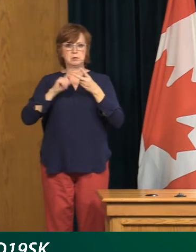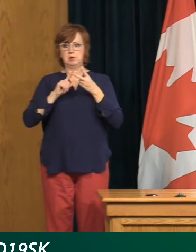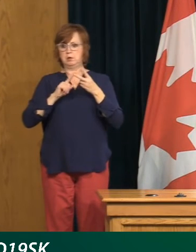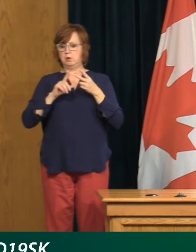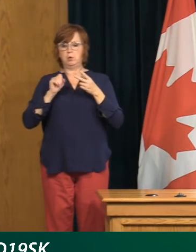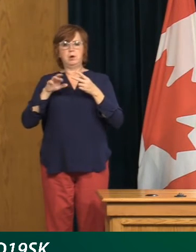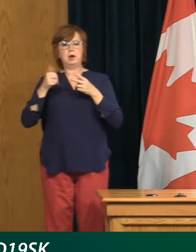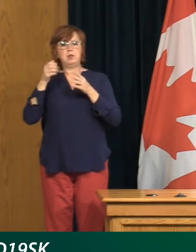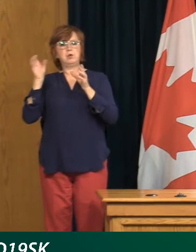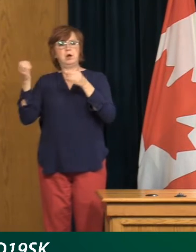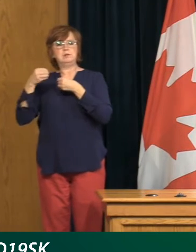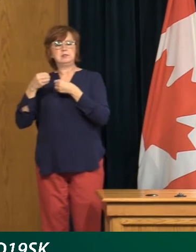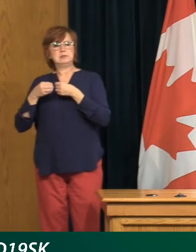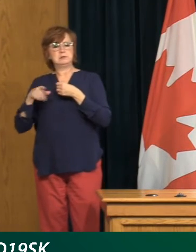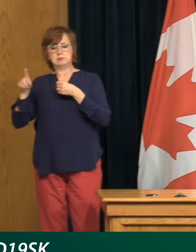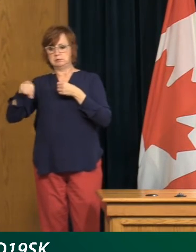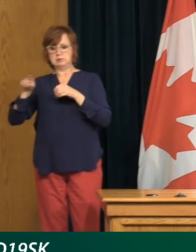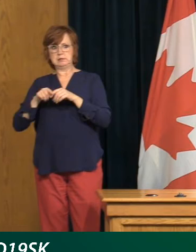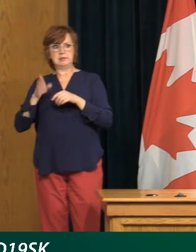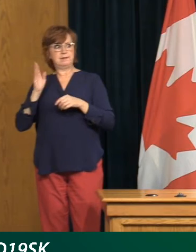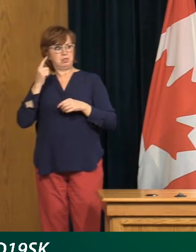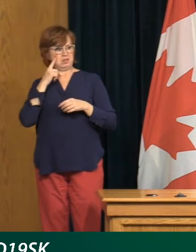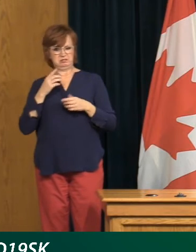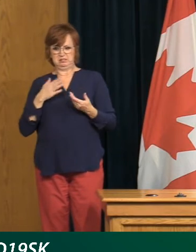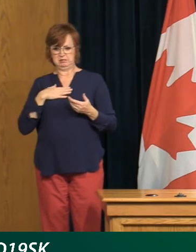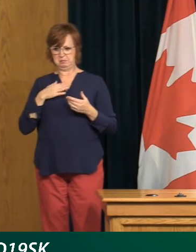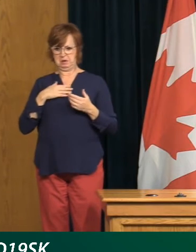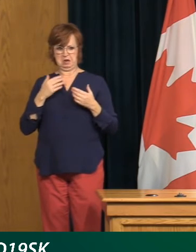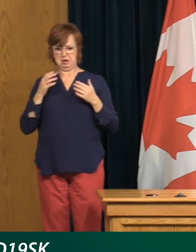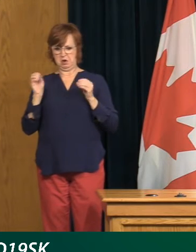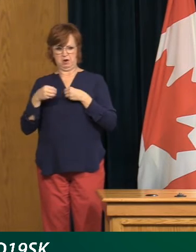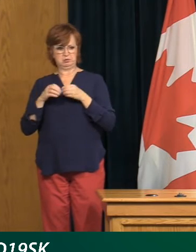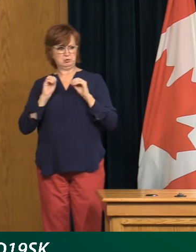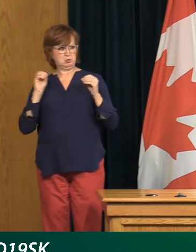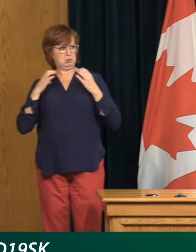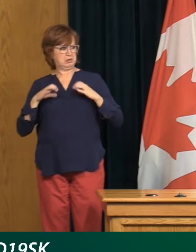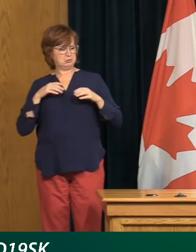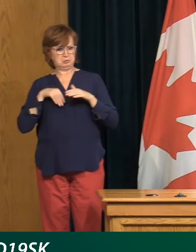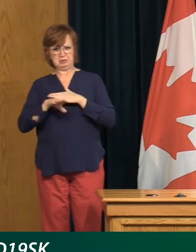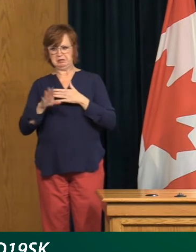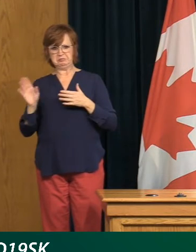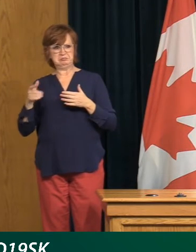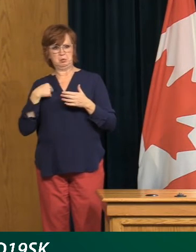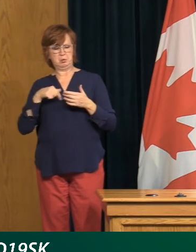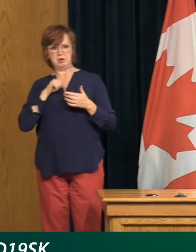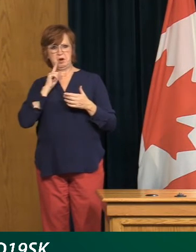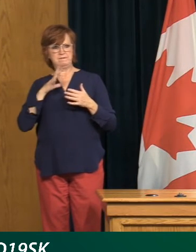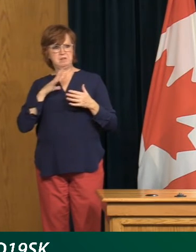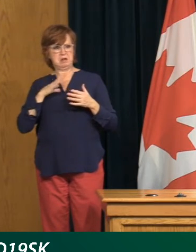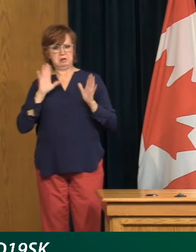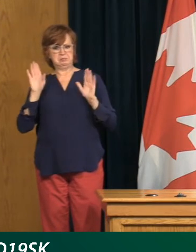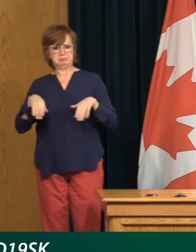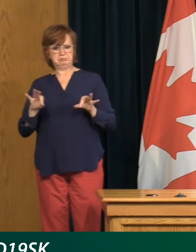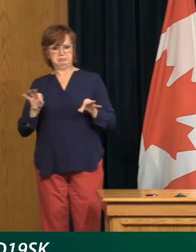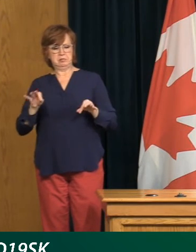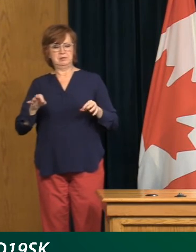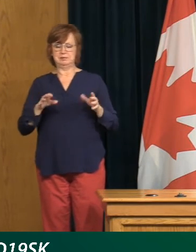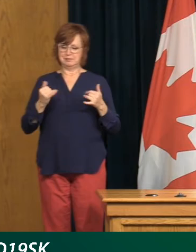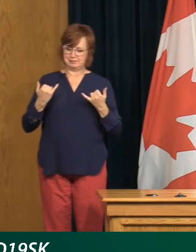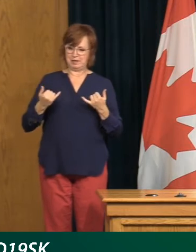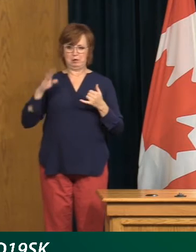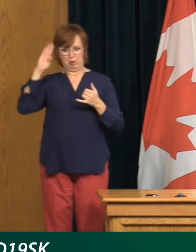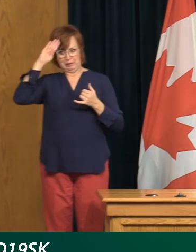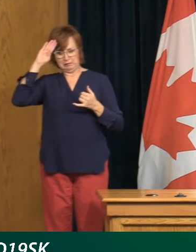maybe didn't really think through that. And now that workplaces have had cases or clusters, they're also now having to rethink their operating